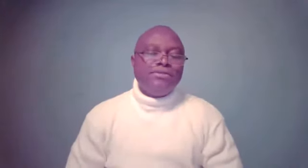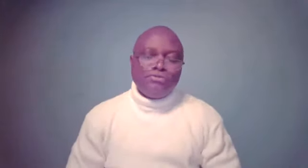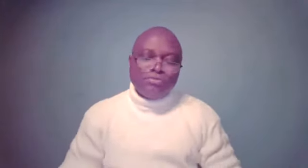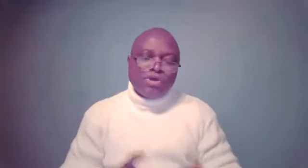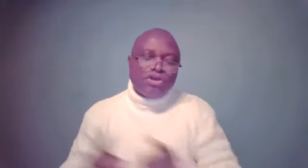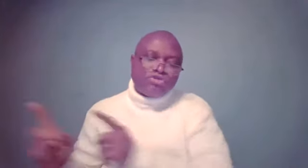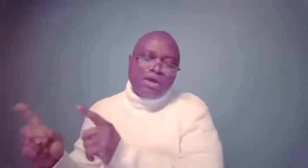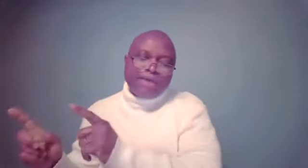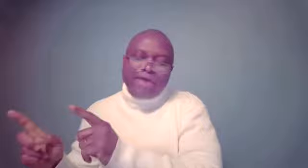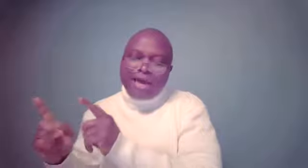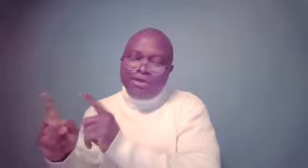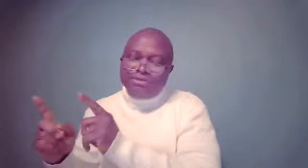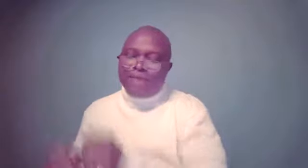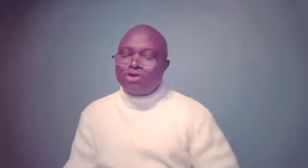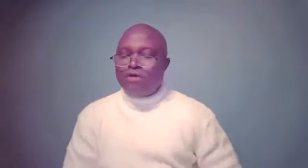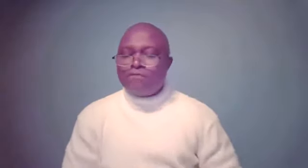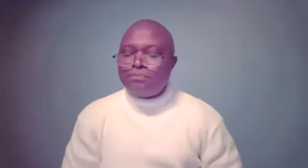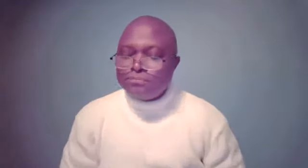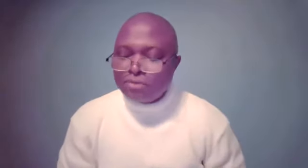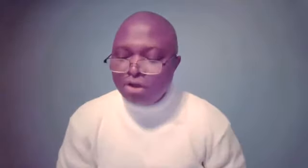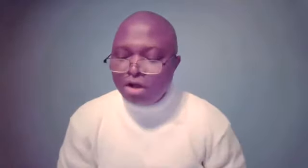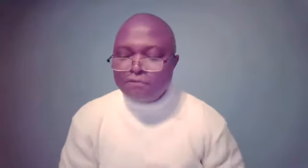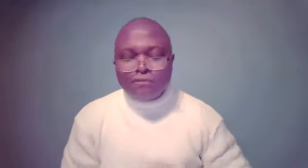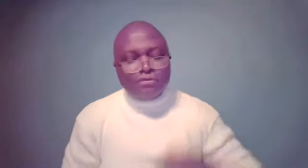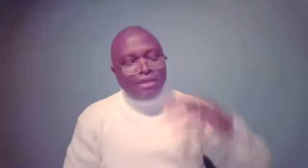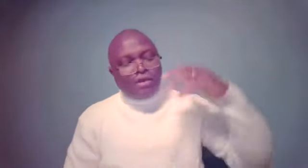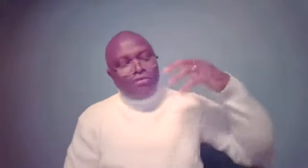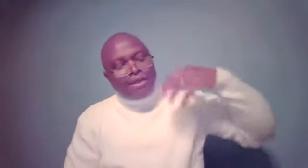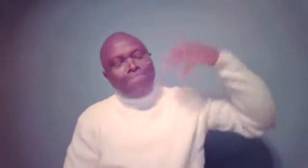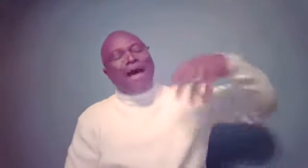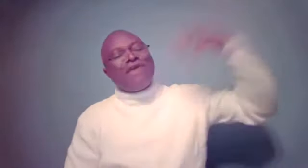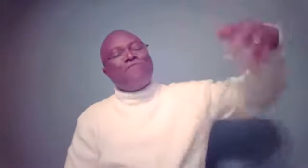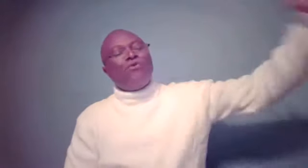Well, we're going to talk about Rahab in terms of the mindful